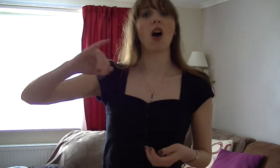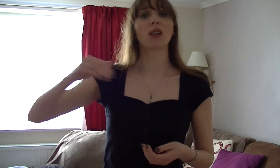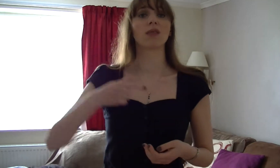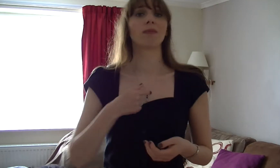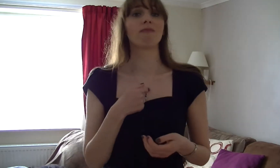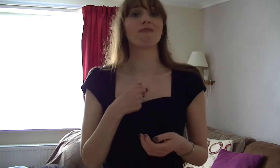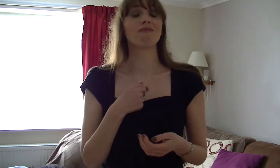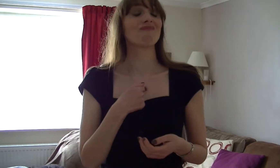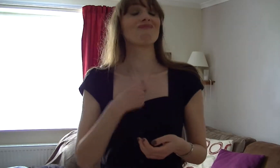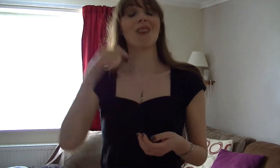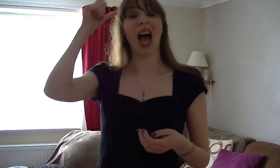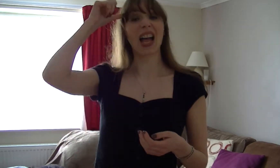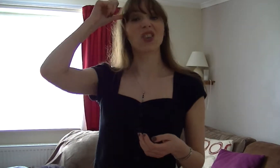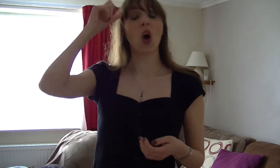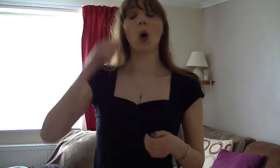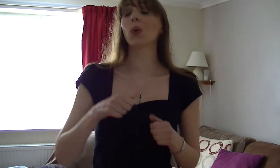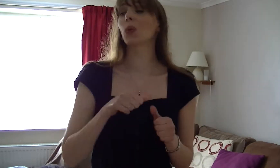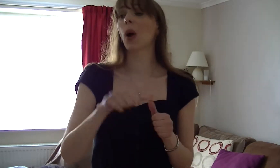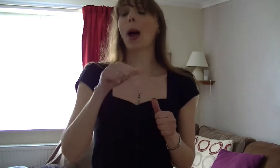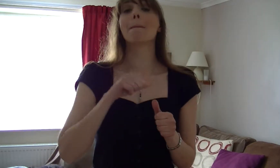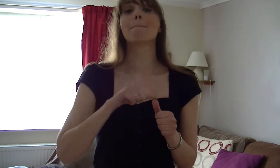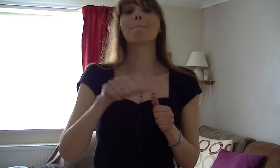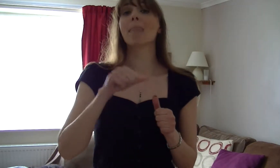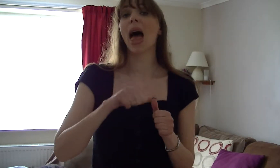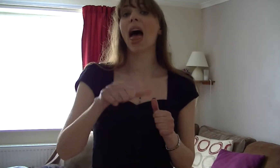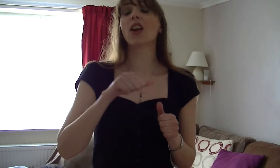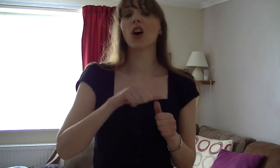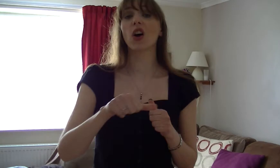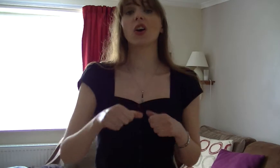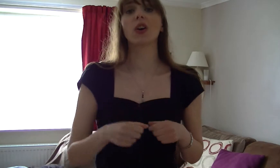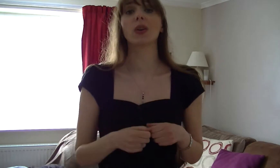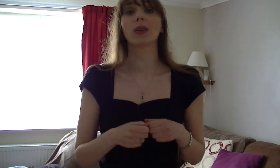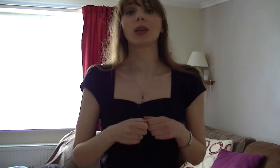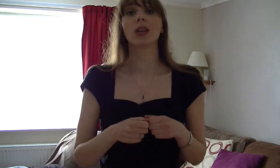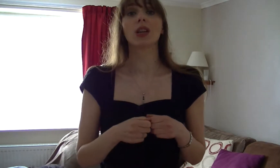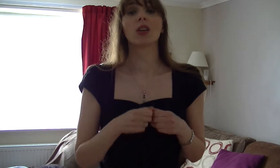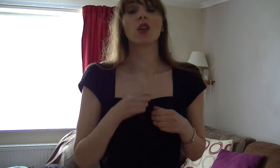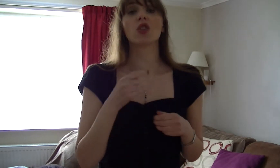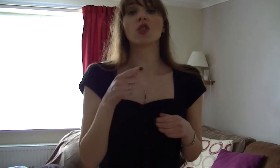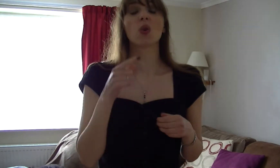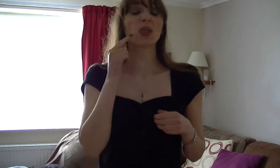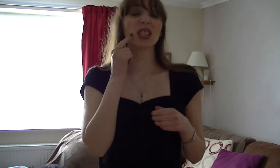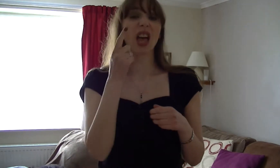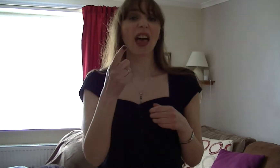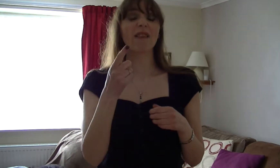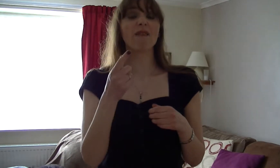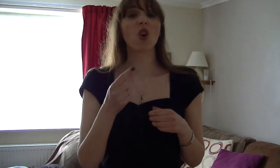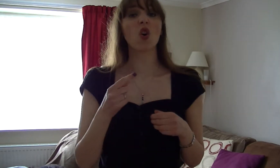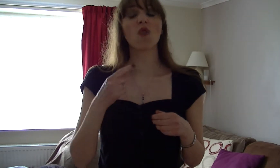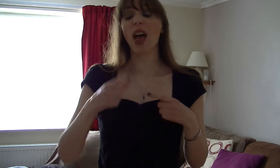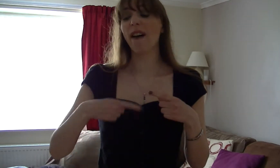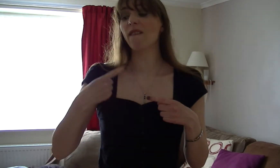I know better Cause you said forever